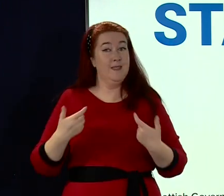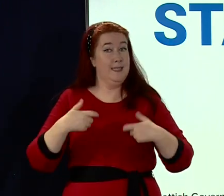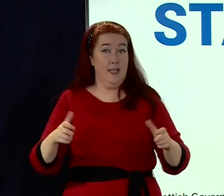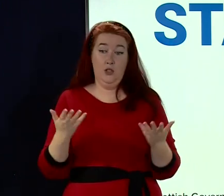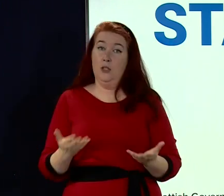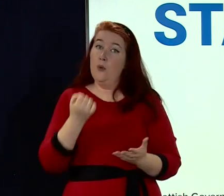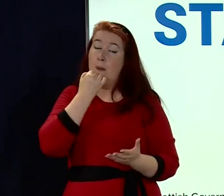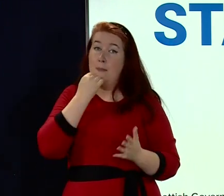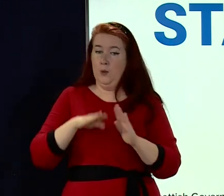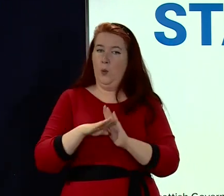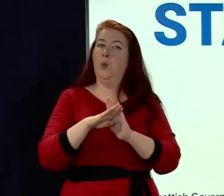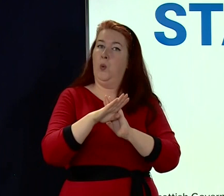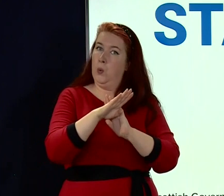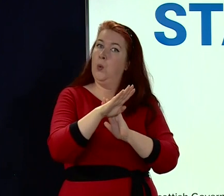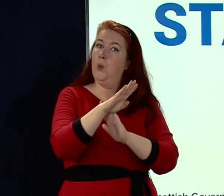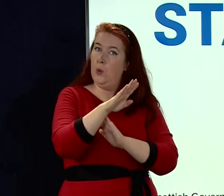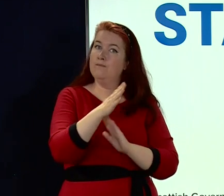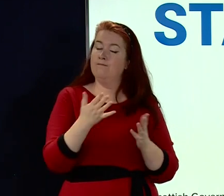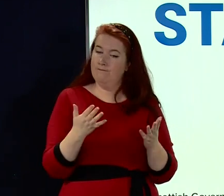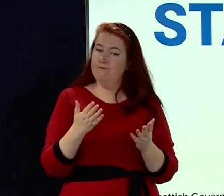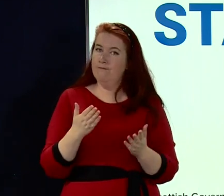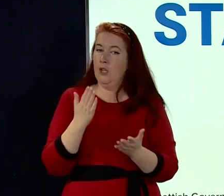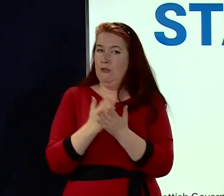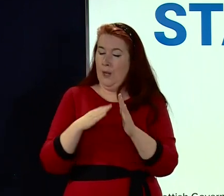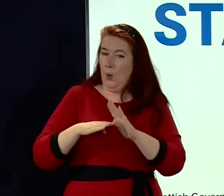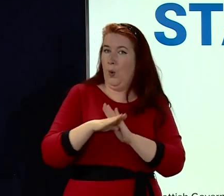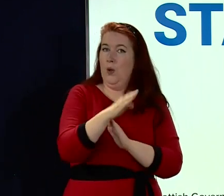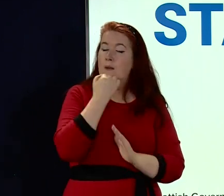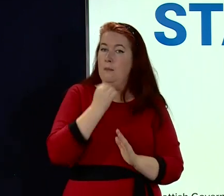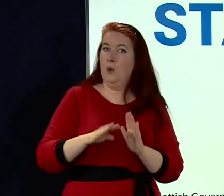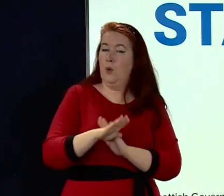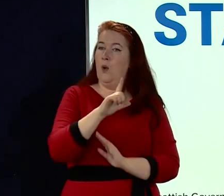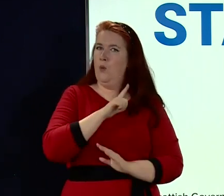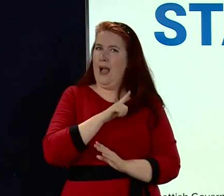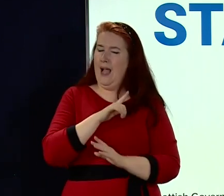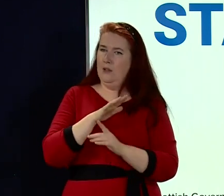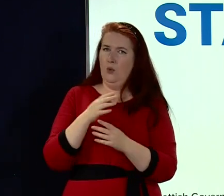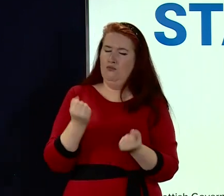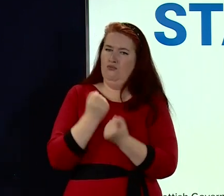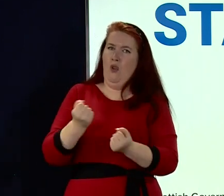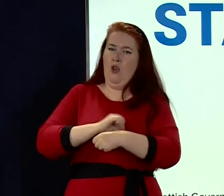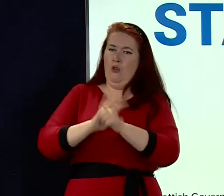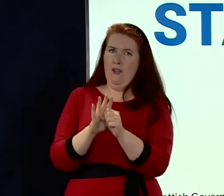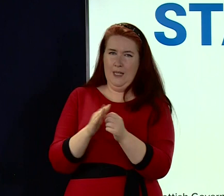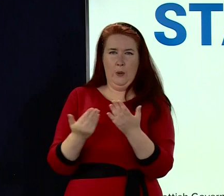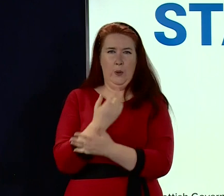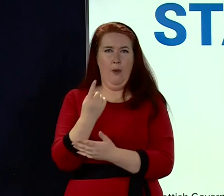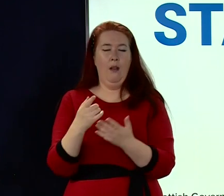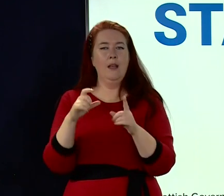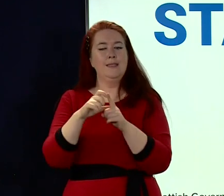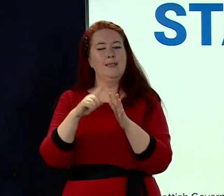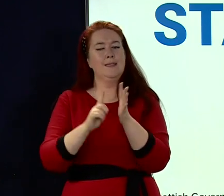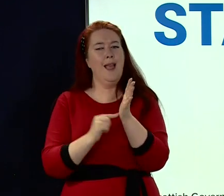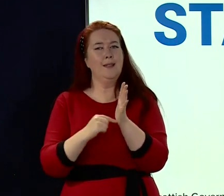surge in new cases. It is heavily driven by the dominance of the Delta variant. Vaccination is the